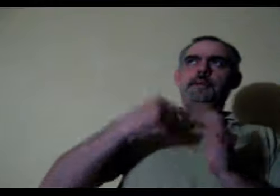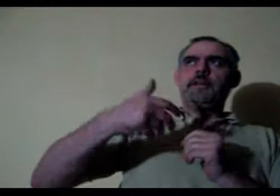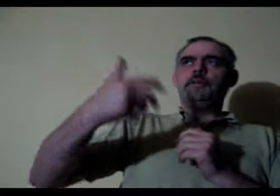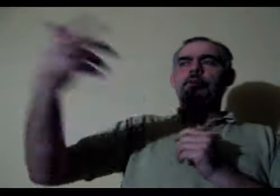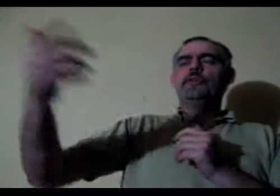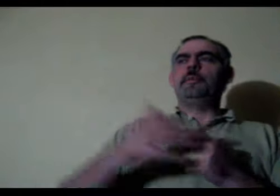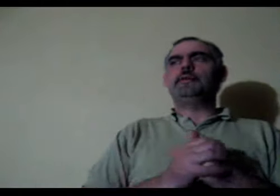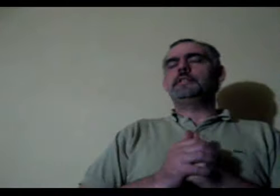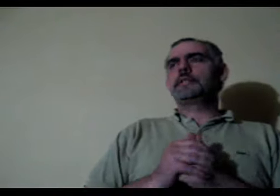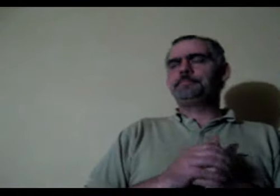thinking further about it